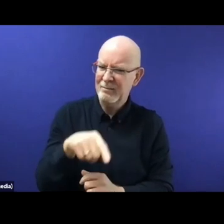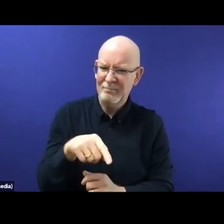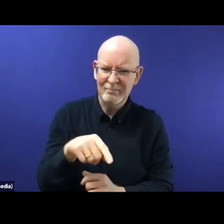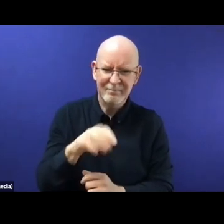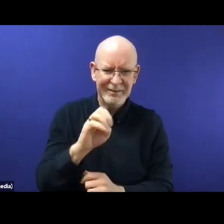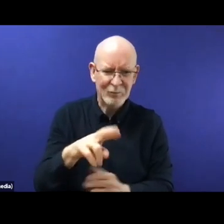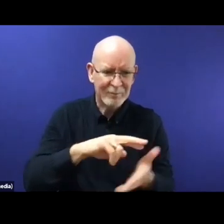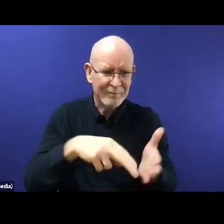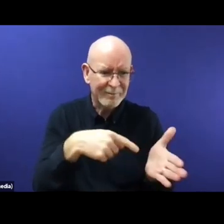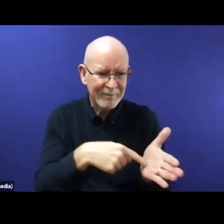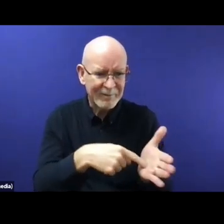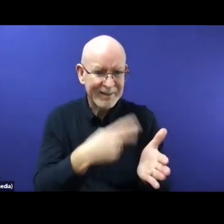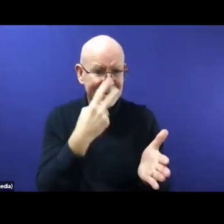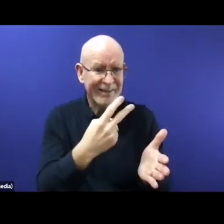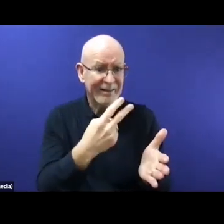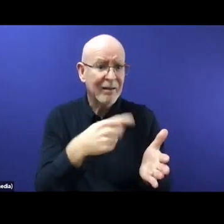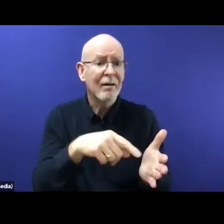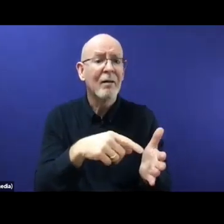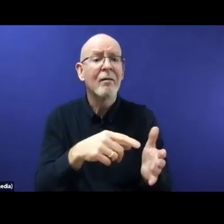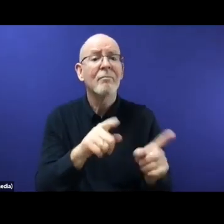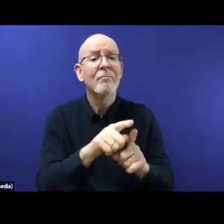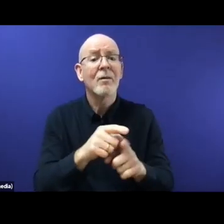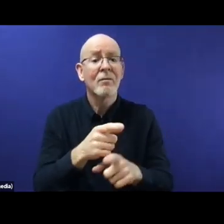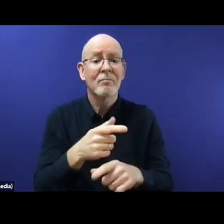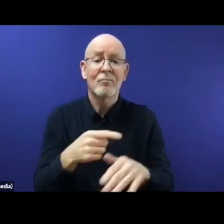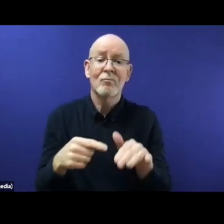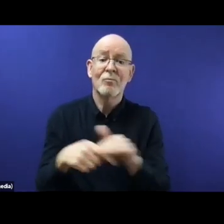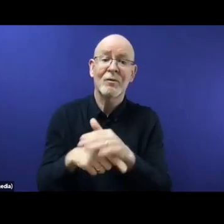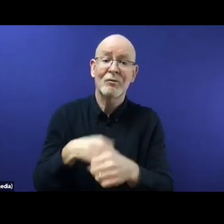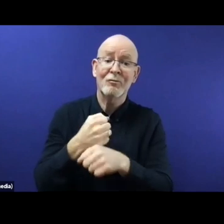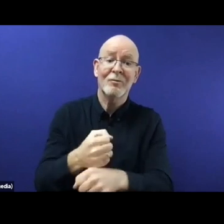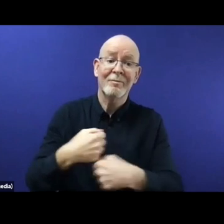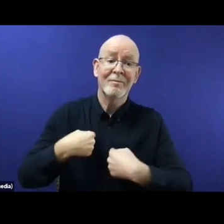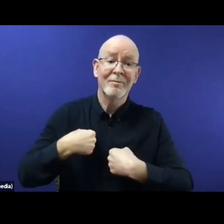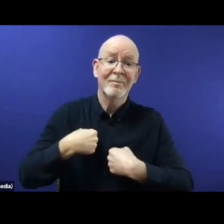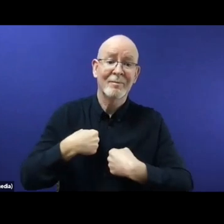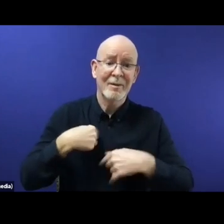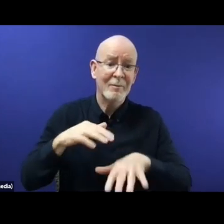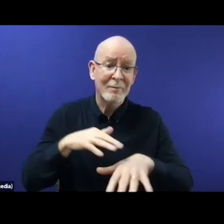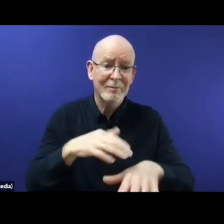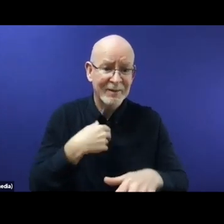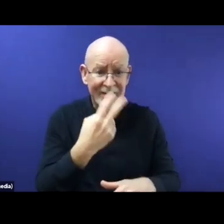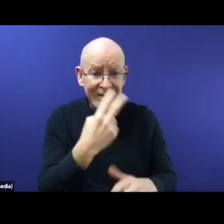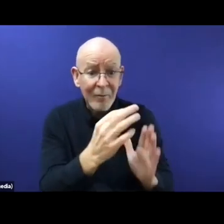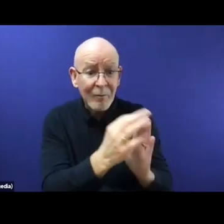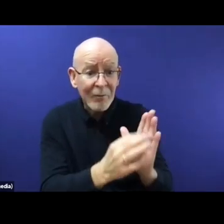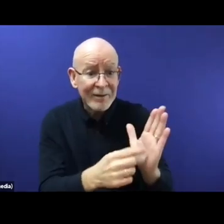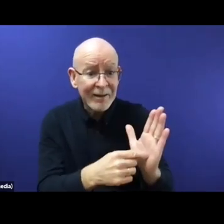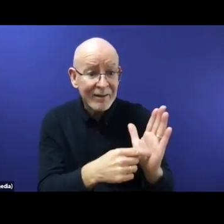refugee, we think they are way behind understanding our needs and how they are presenting us. Though this